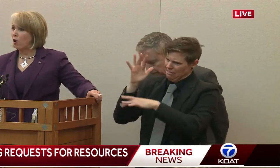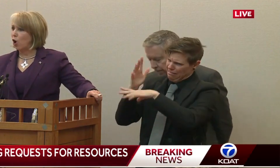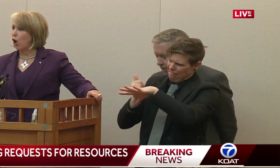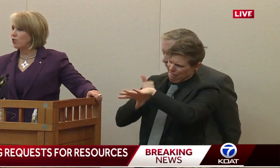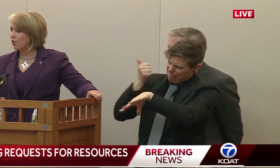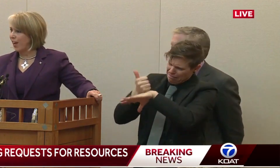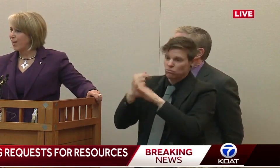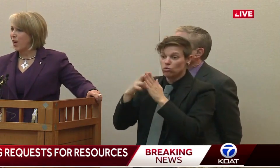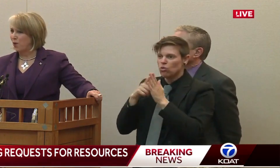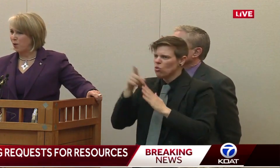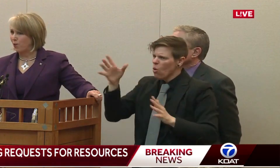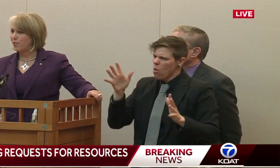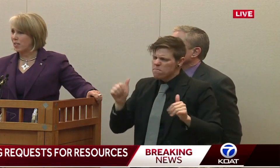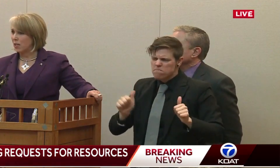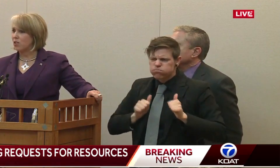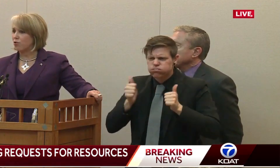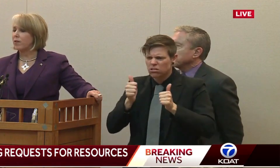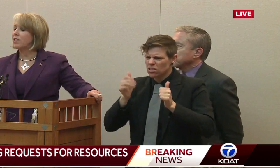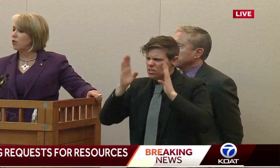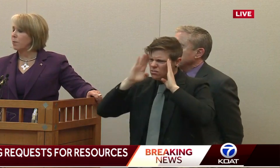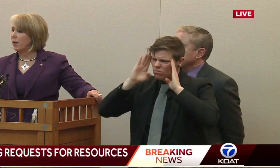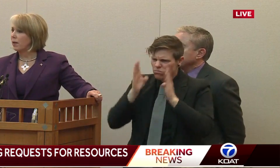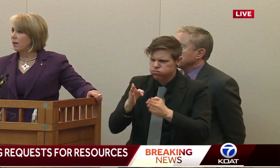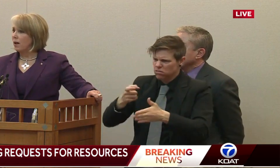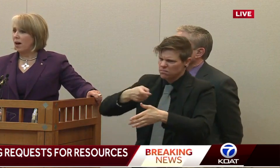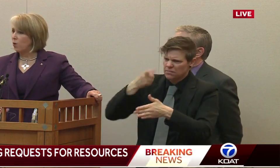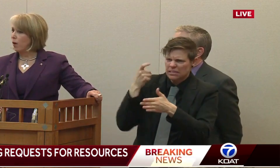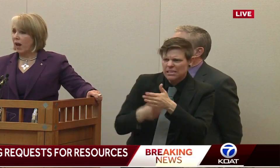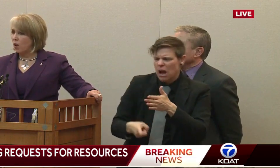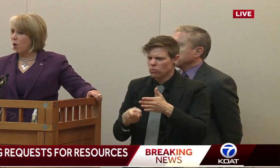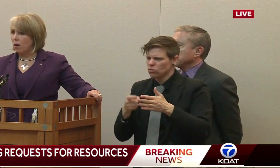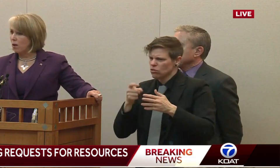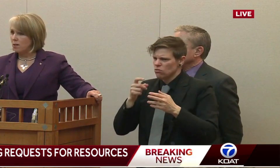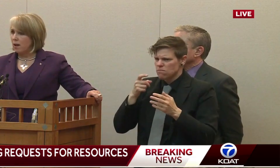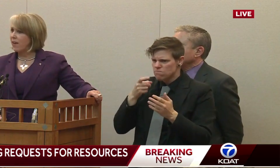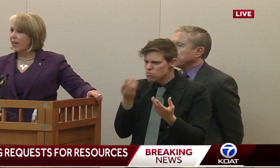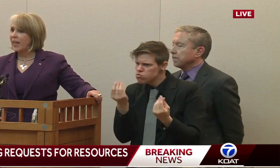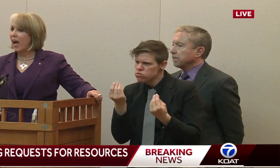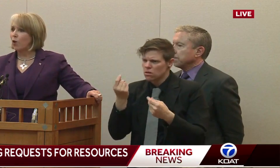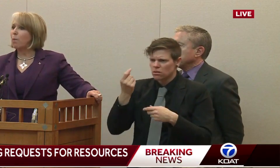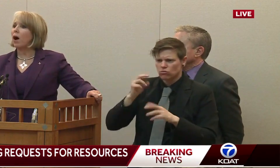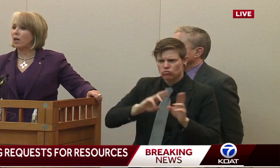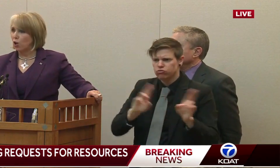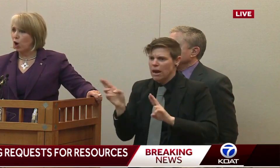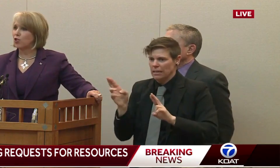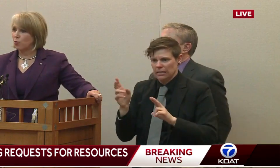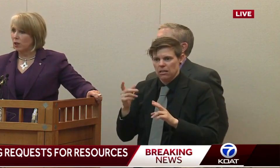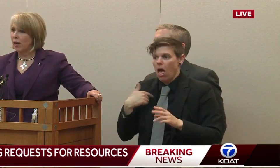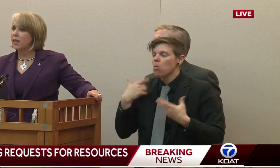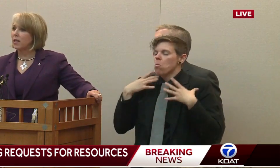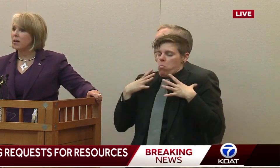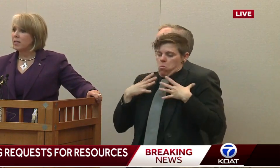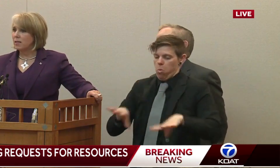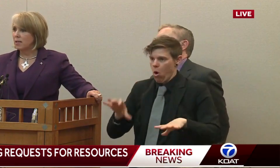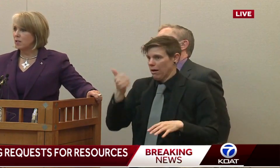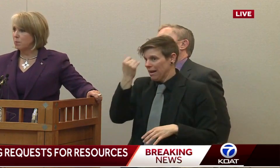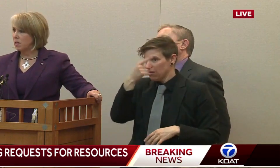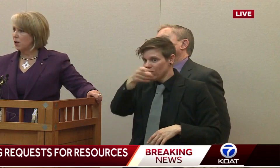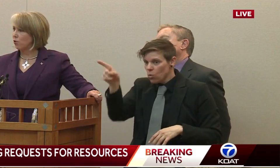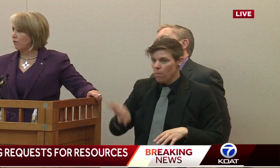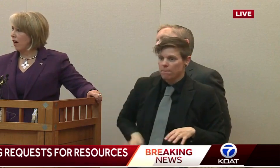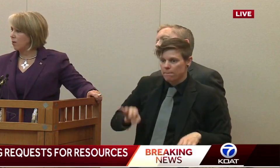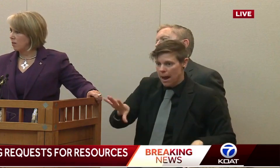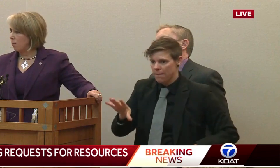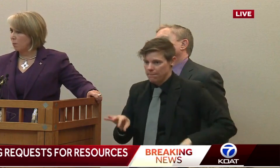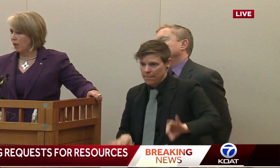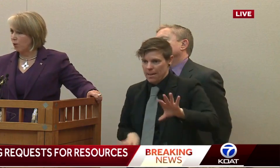about costs and carriers in the country, and they should be. I don't want anyone to have any out-of-pocket costs related to this